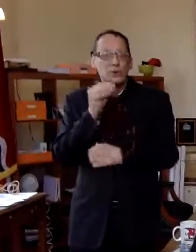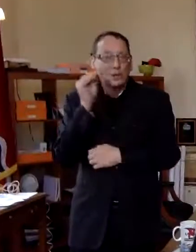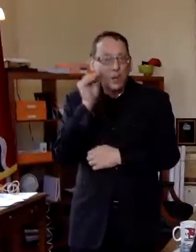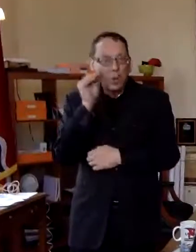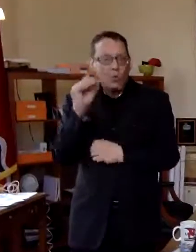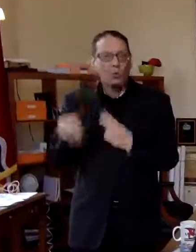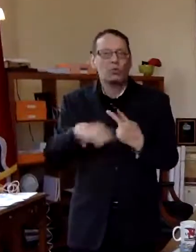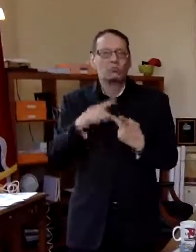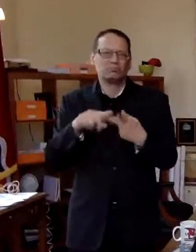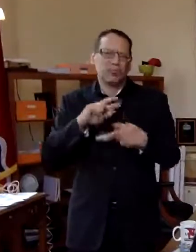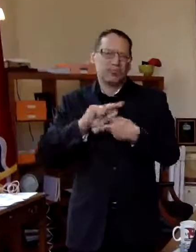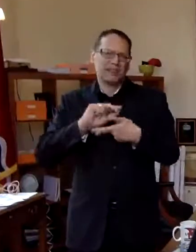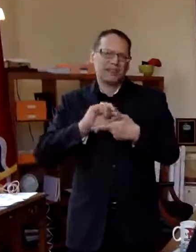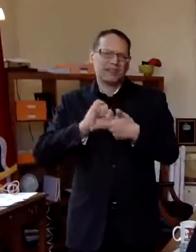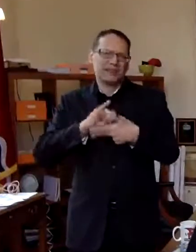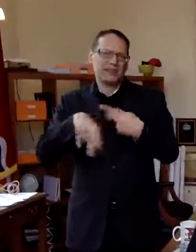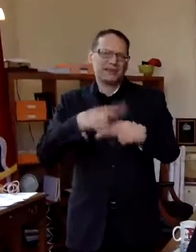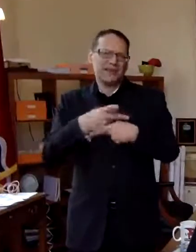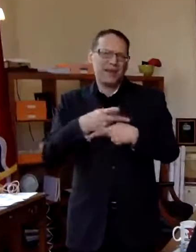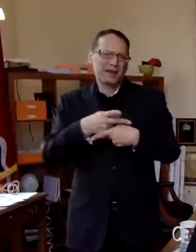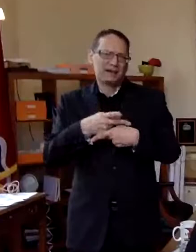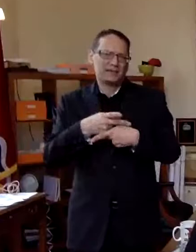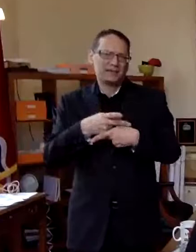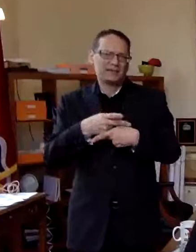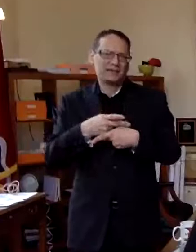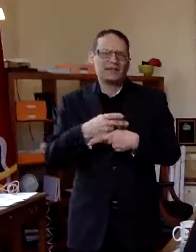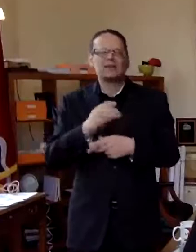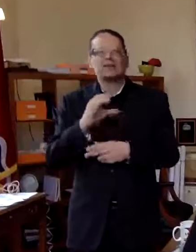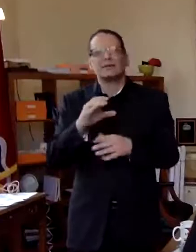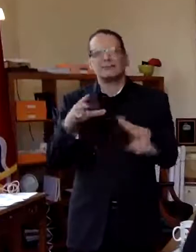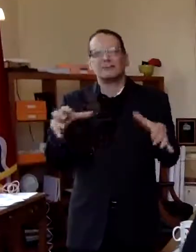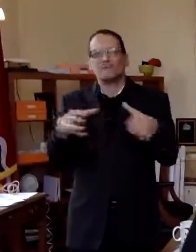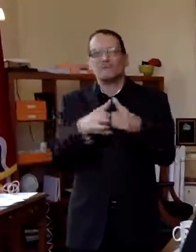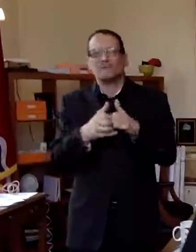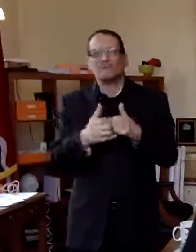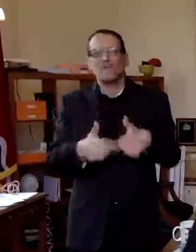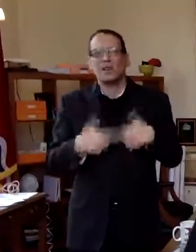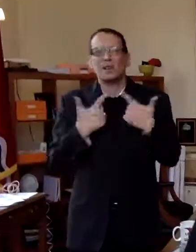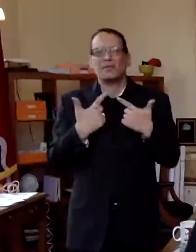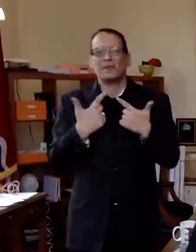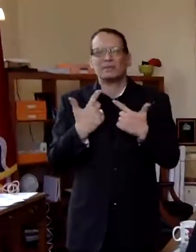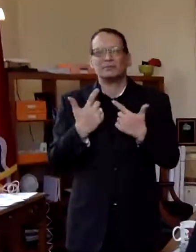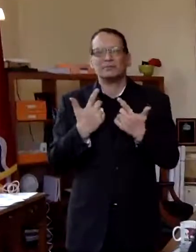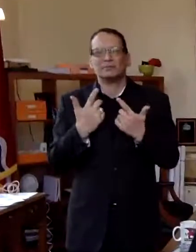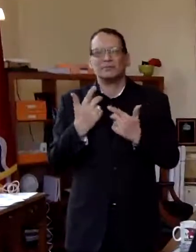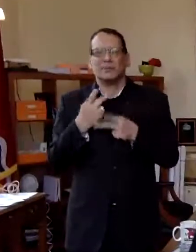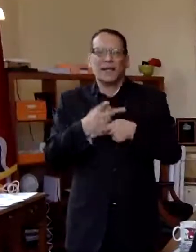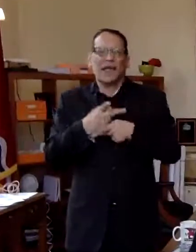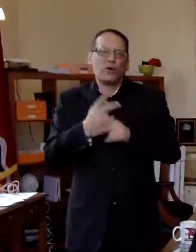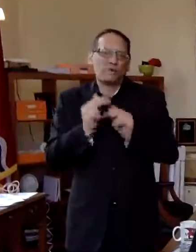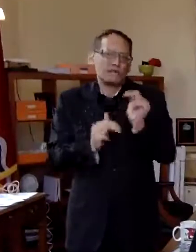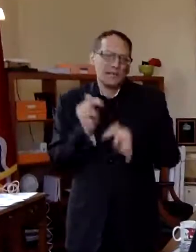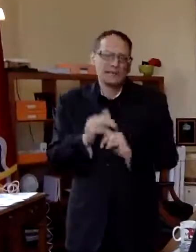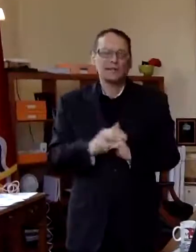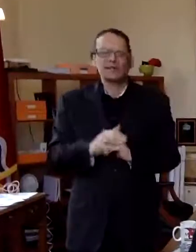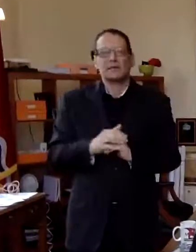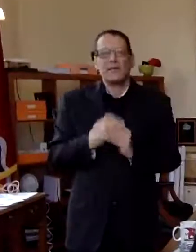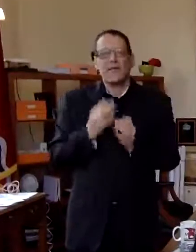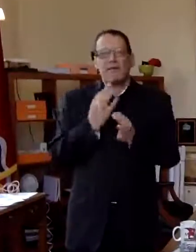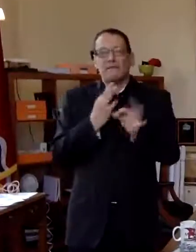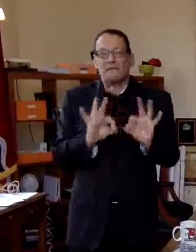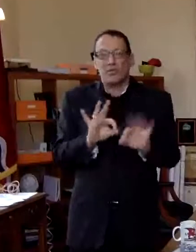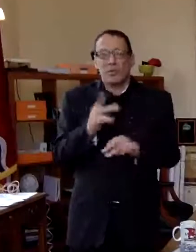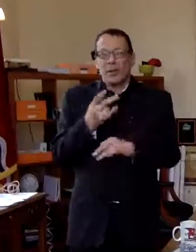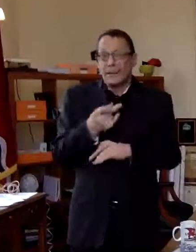that sort of congregate care facilities uh just in terms of a place to get free ppe